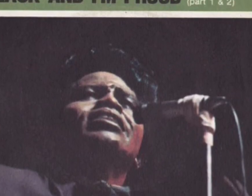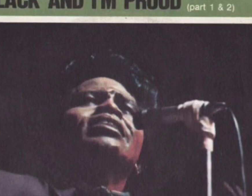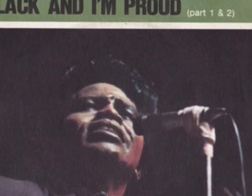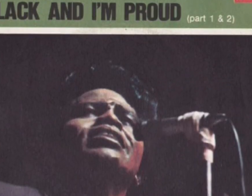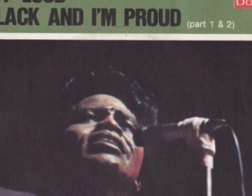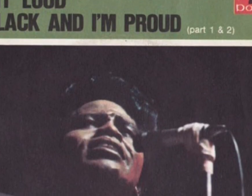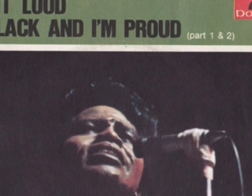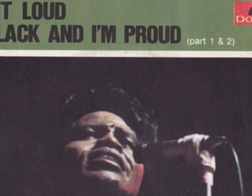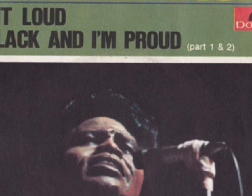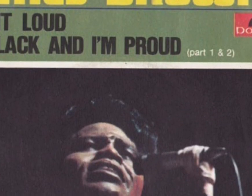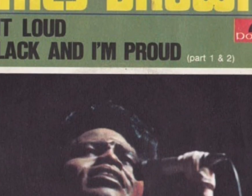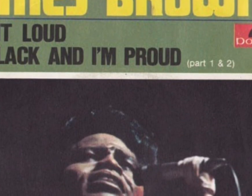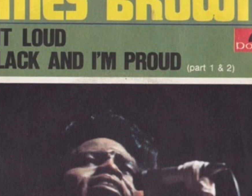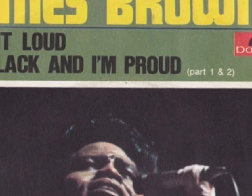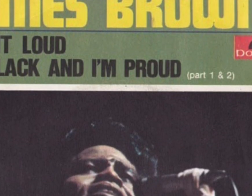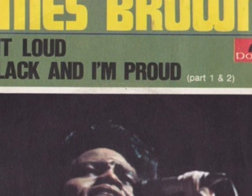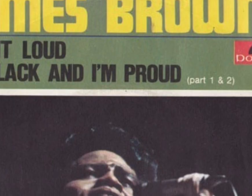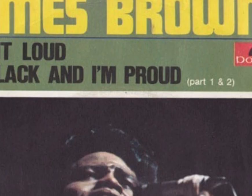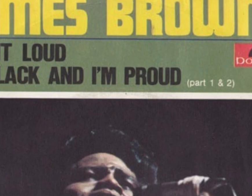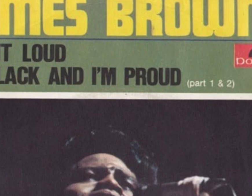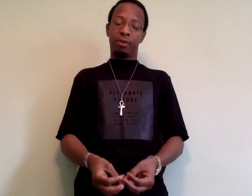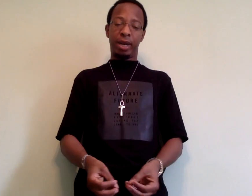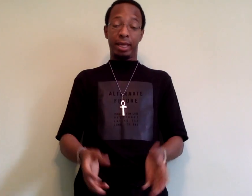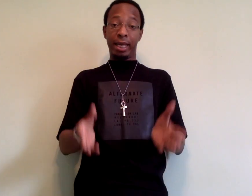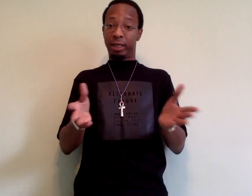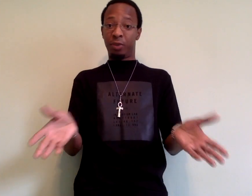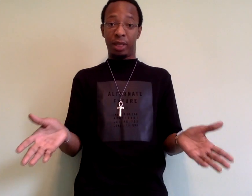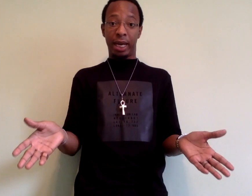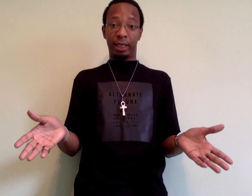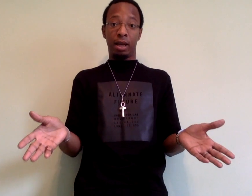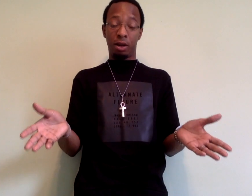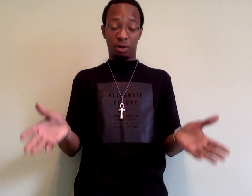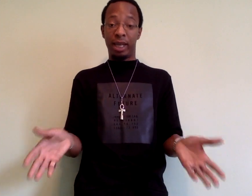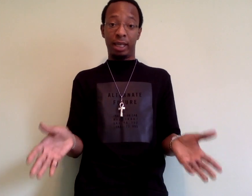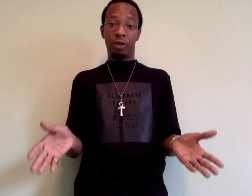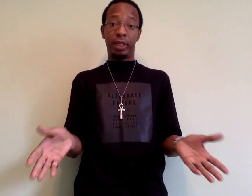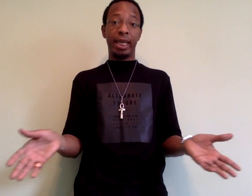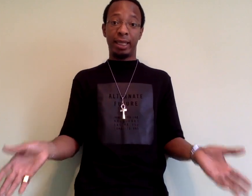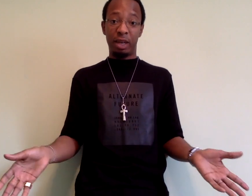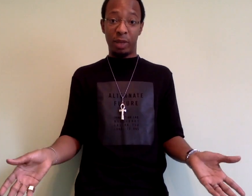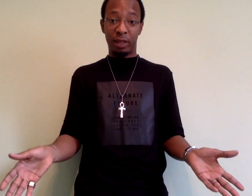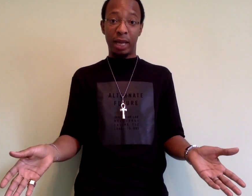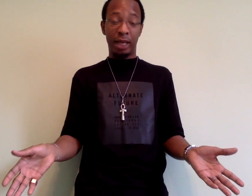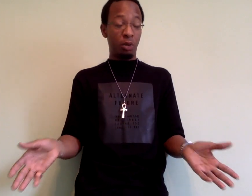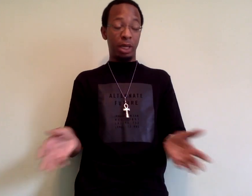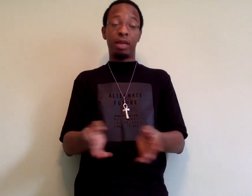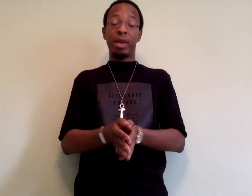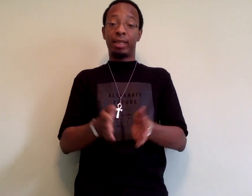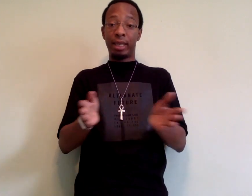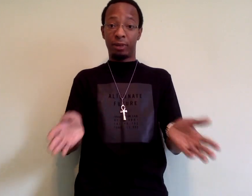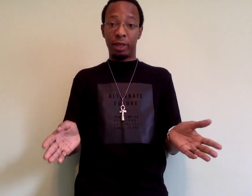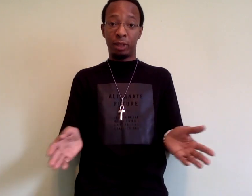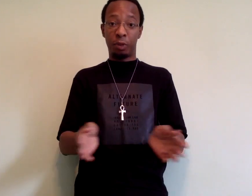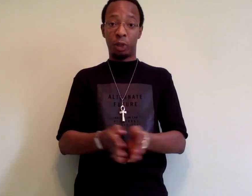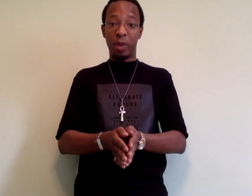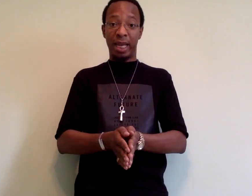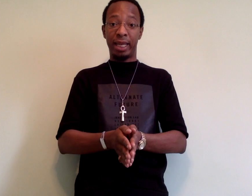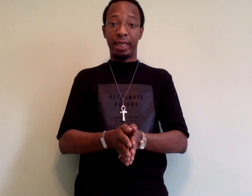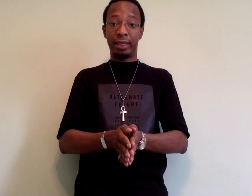it loud, I'm black and I'm proud, originated. Frankly, I sympathize a great deal with that sentiment. I do think it makes sense for us to push back against